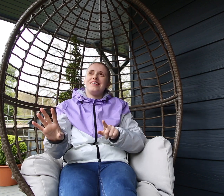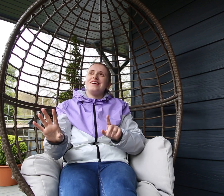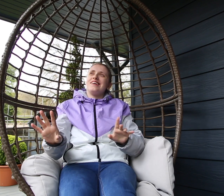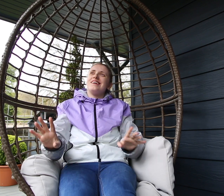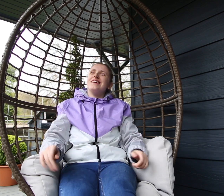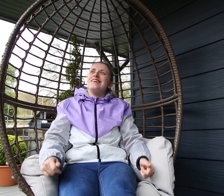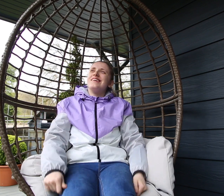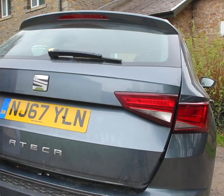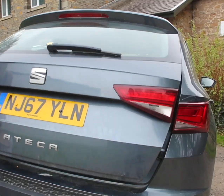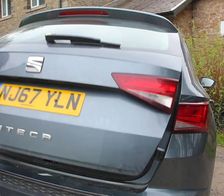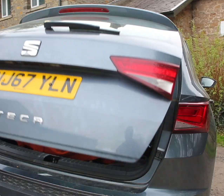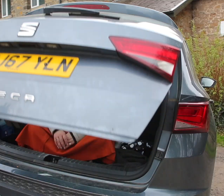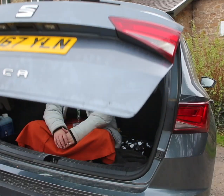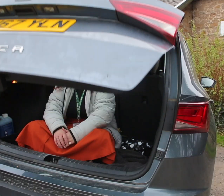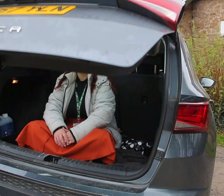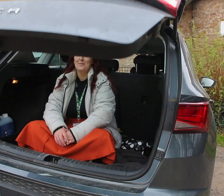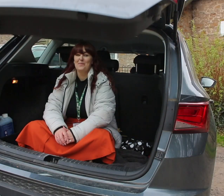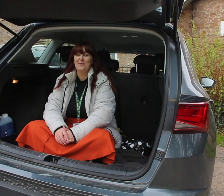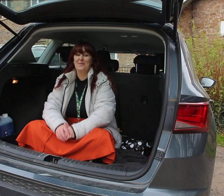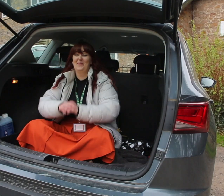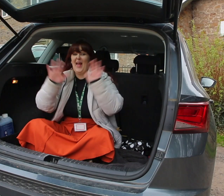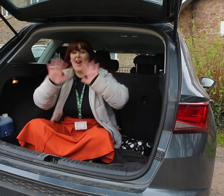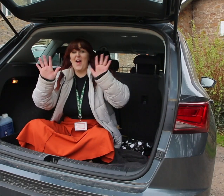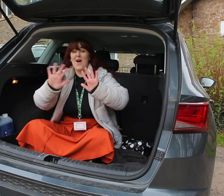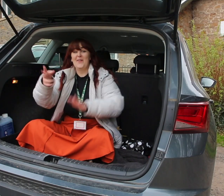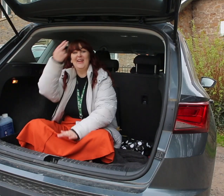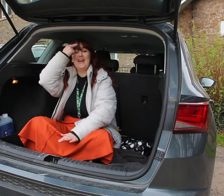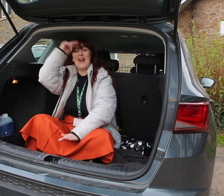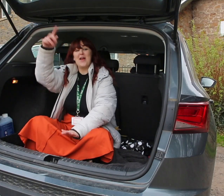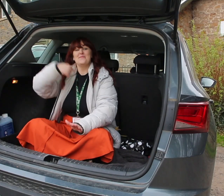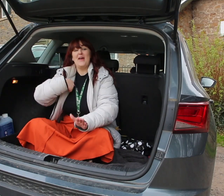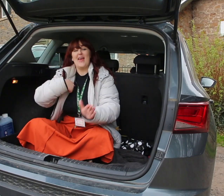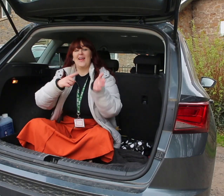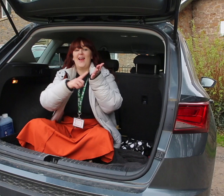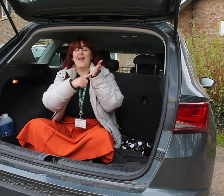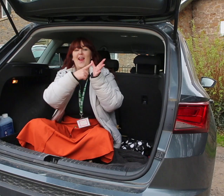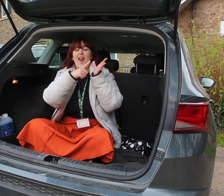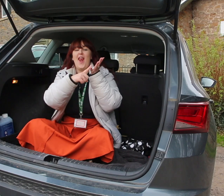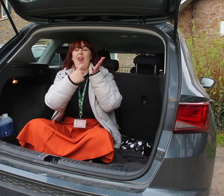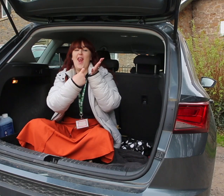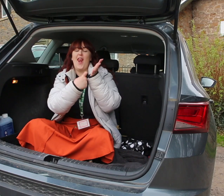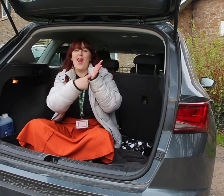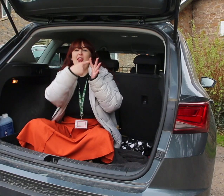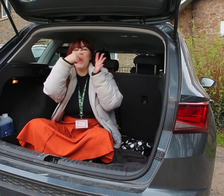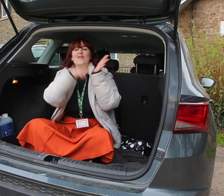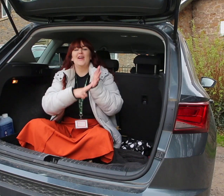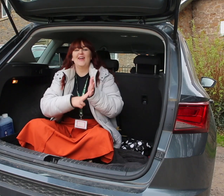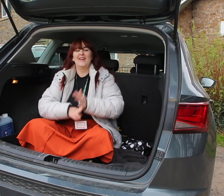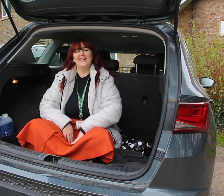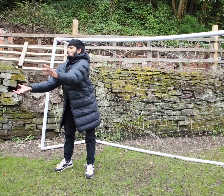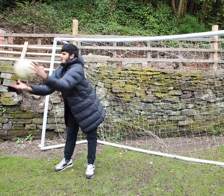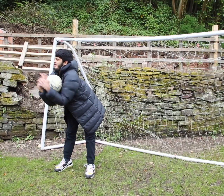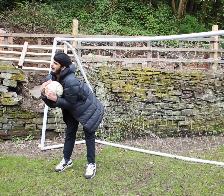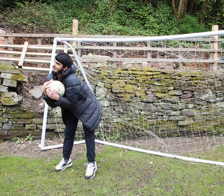I'm gonna down the of my legs in the of my I'm lay down the ended